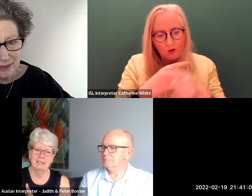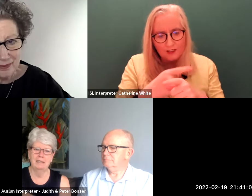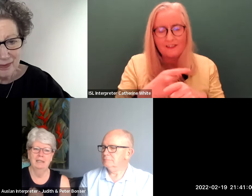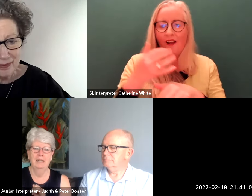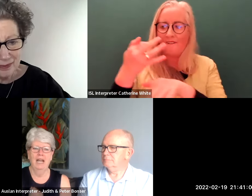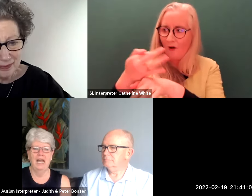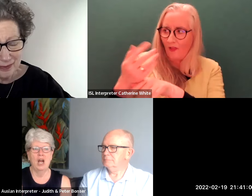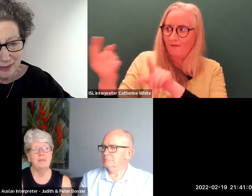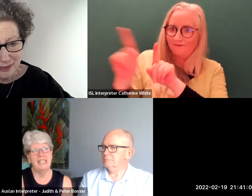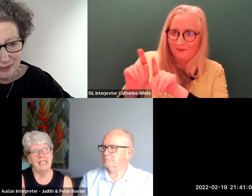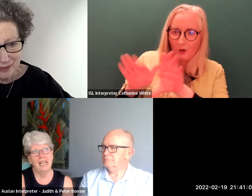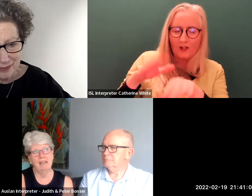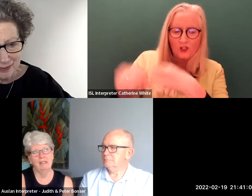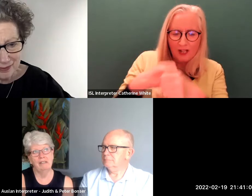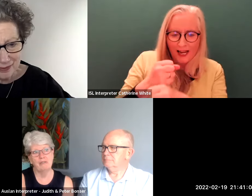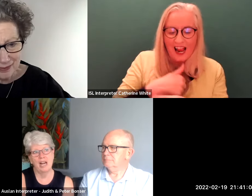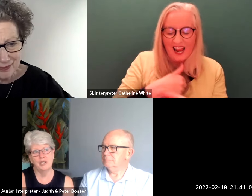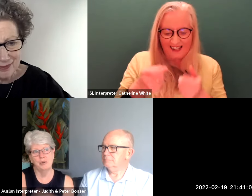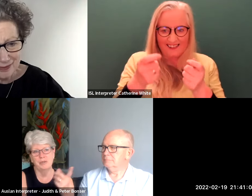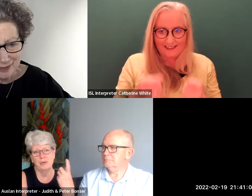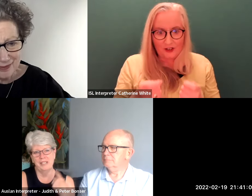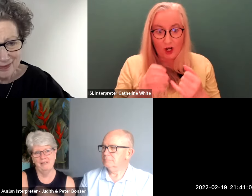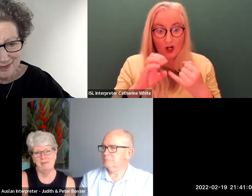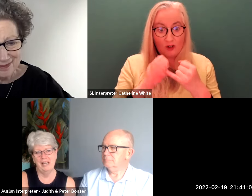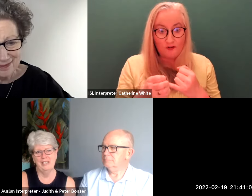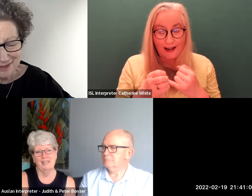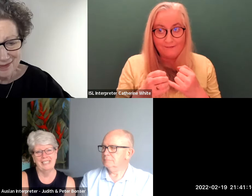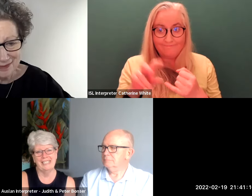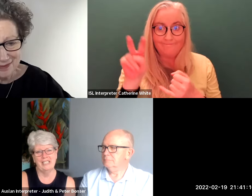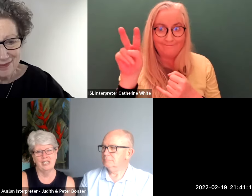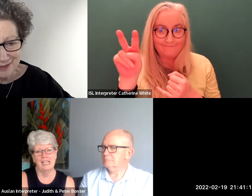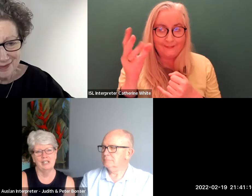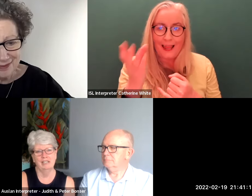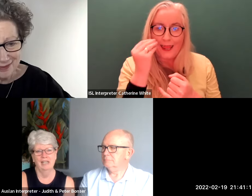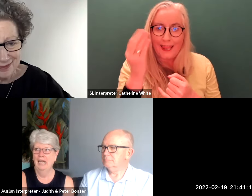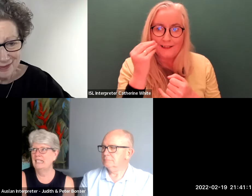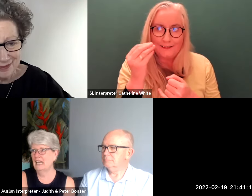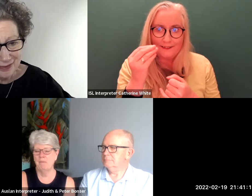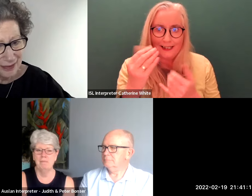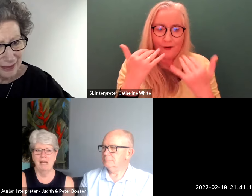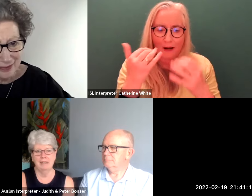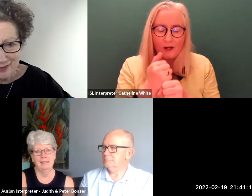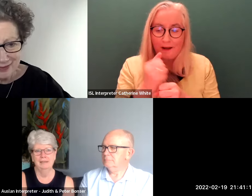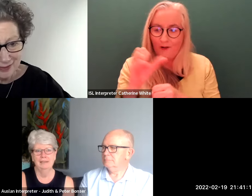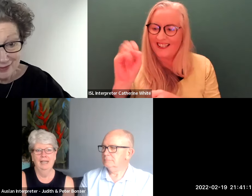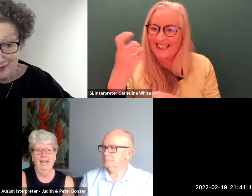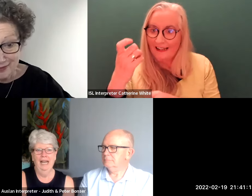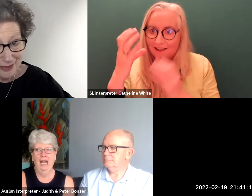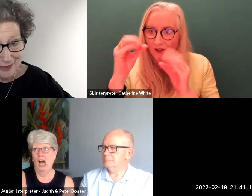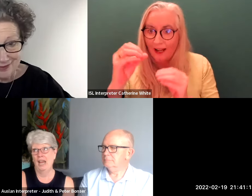the sons and i'm sitting there trying to absorb this information on sex education telling my mother